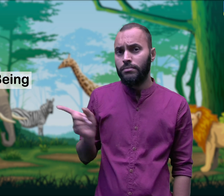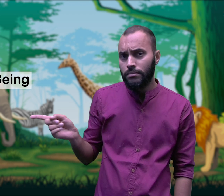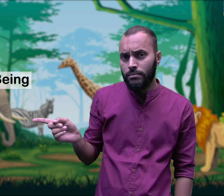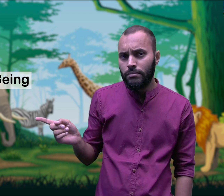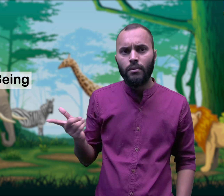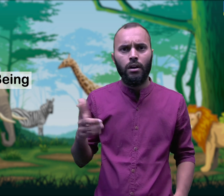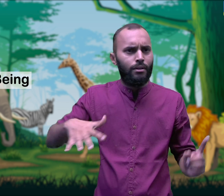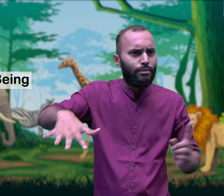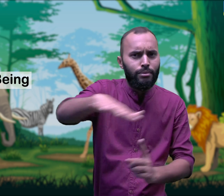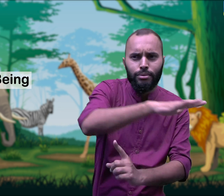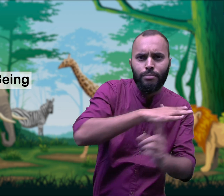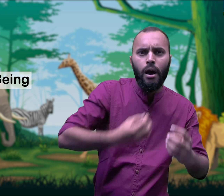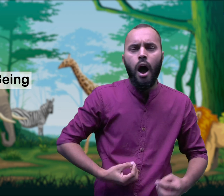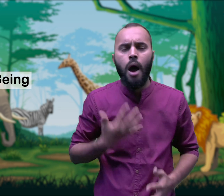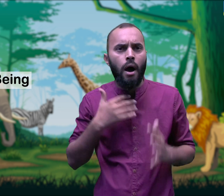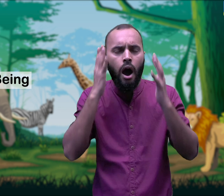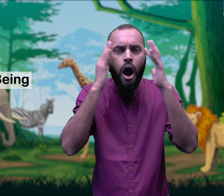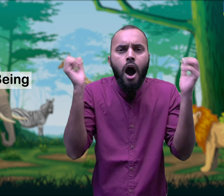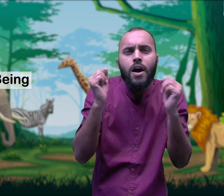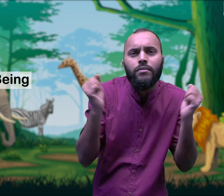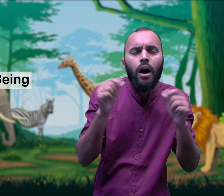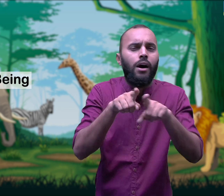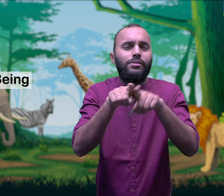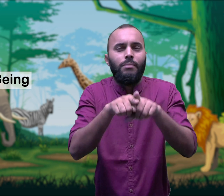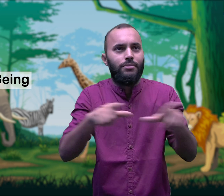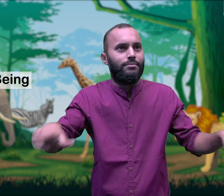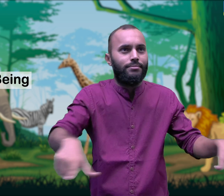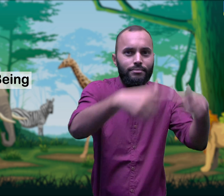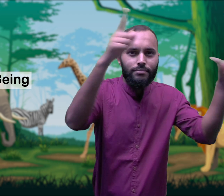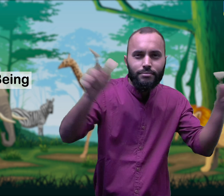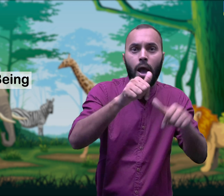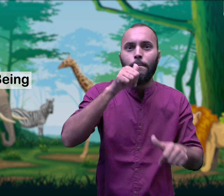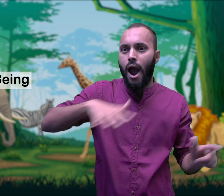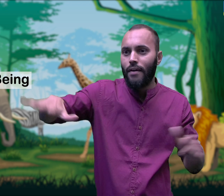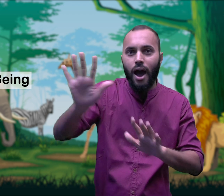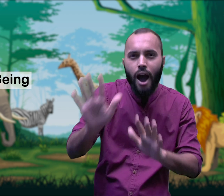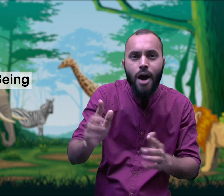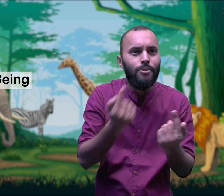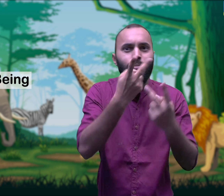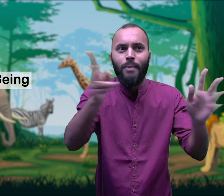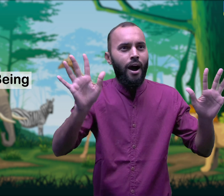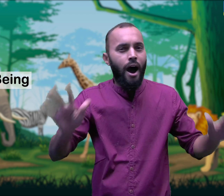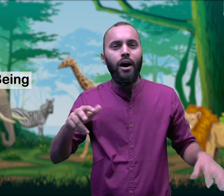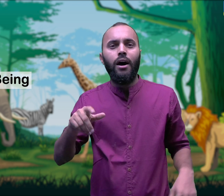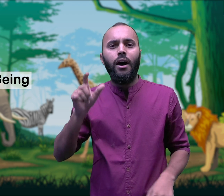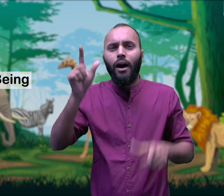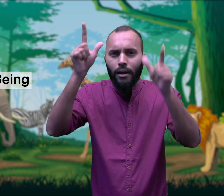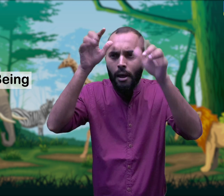-being The state of being comfortable, safe, healthy